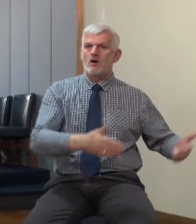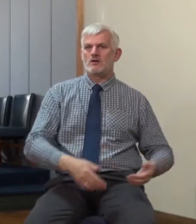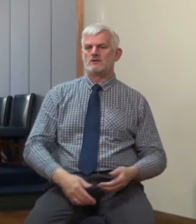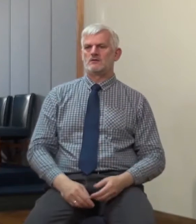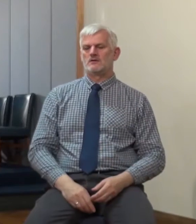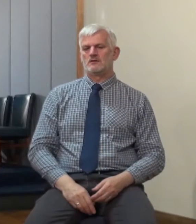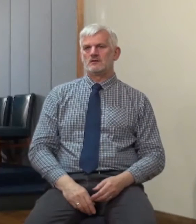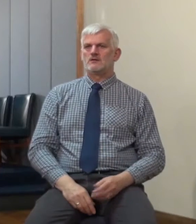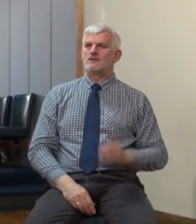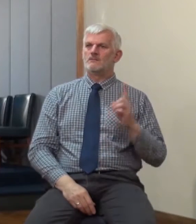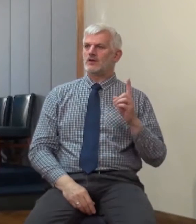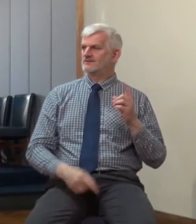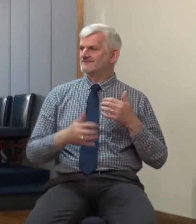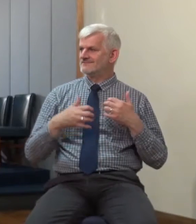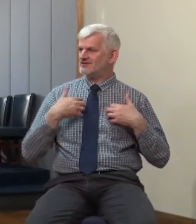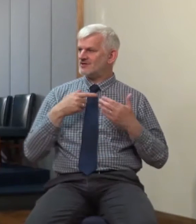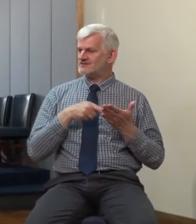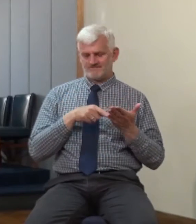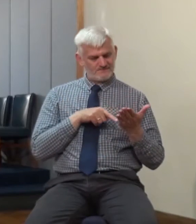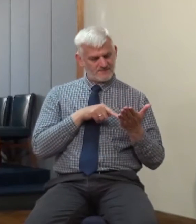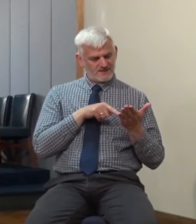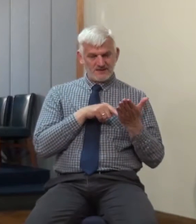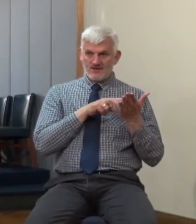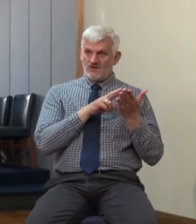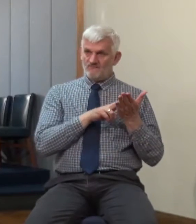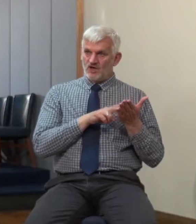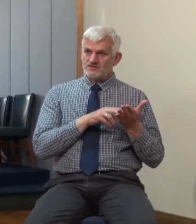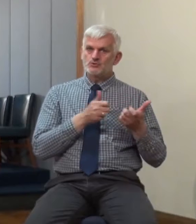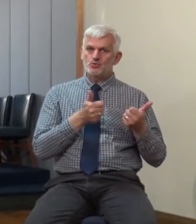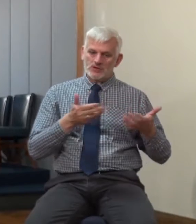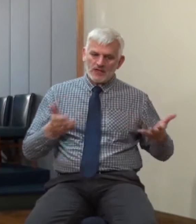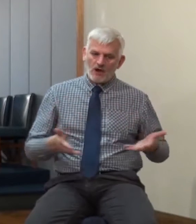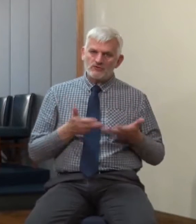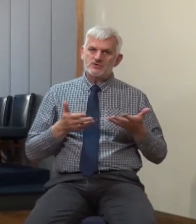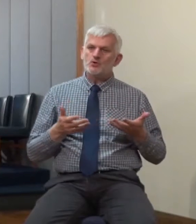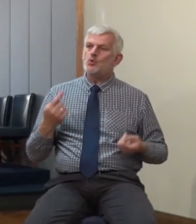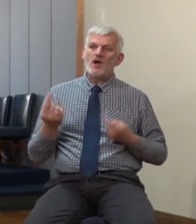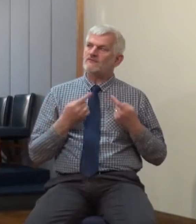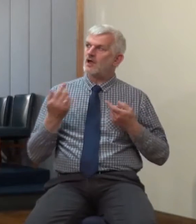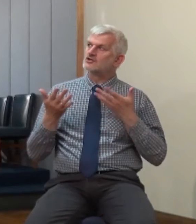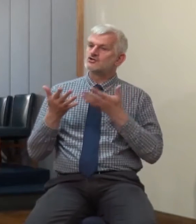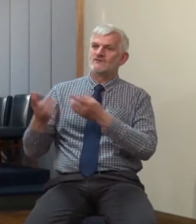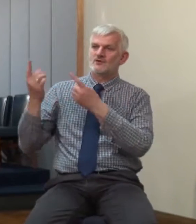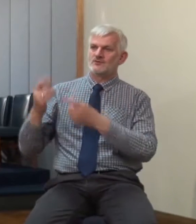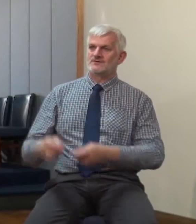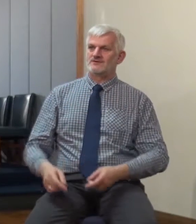encouraging verses to everyone engaged in the Lord's service you will be given the